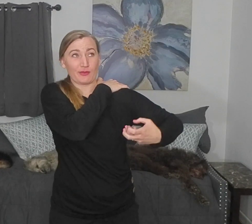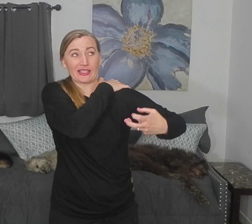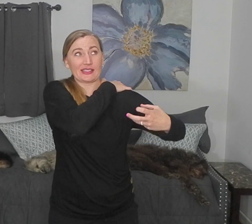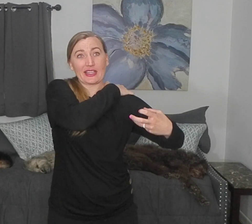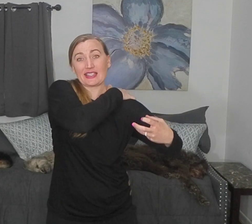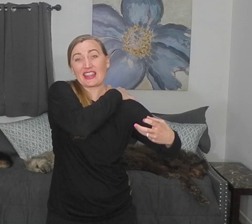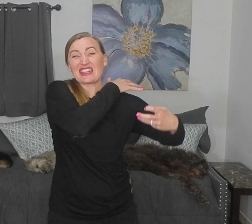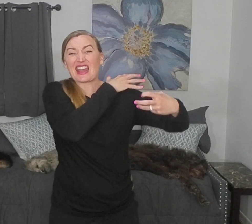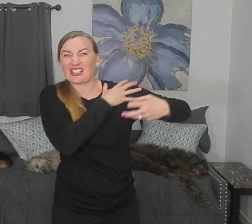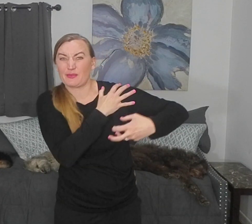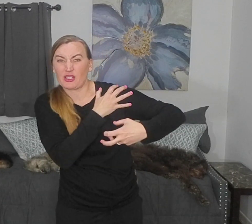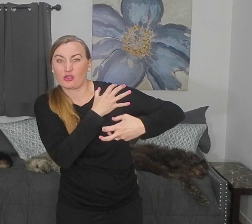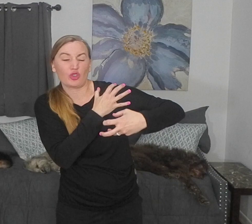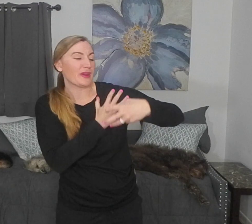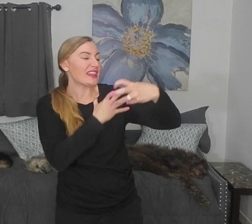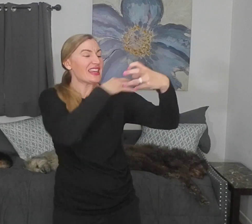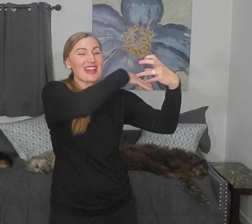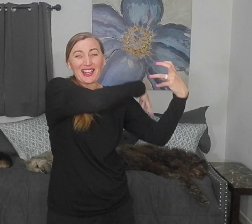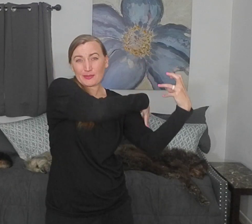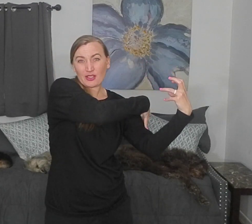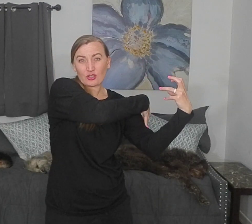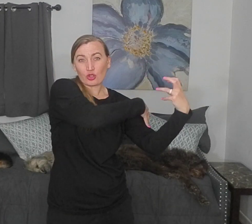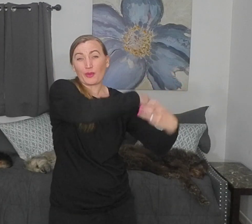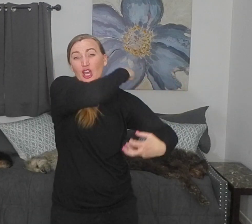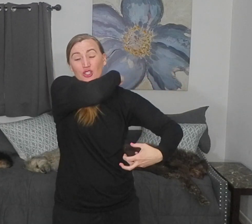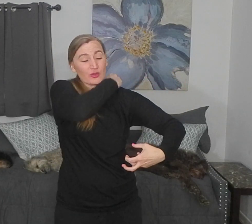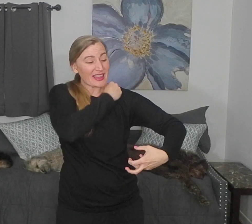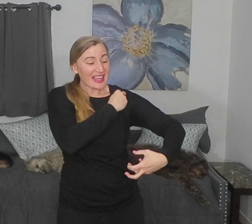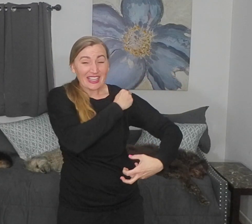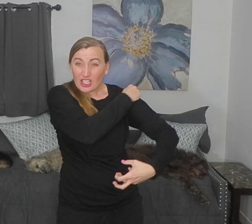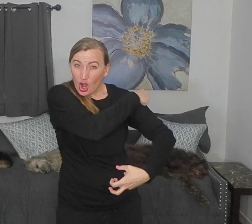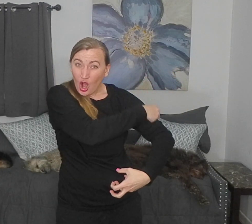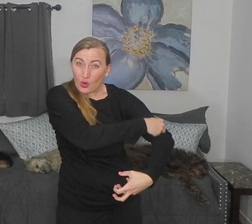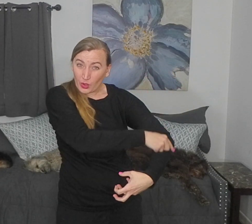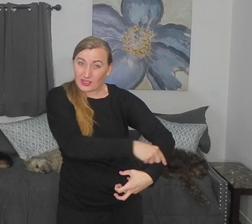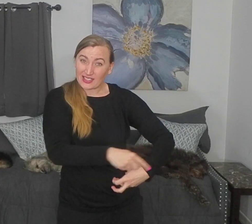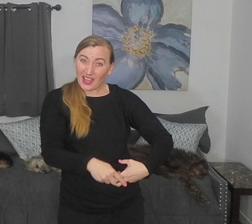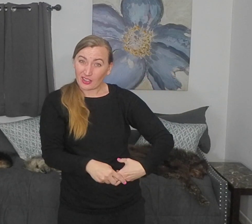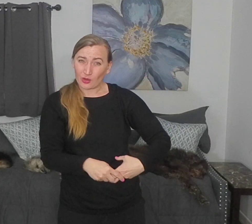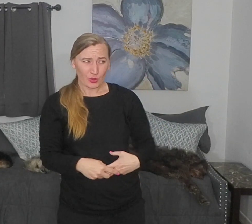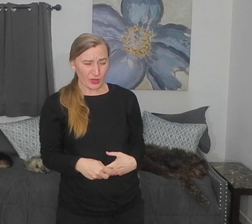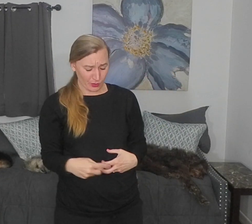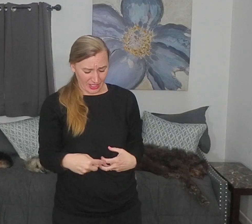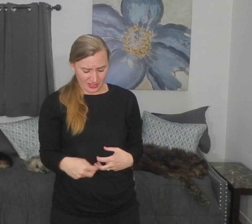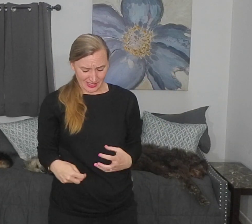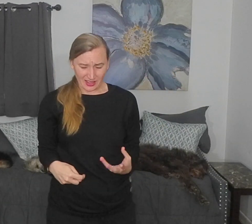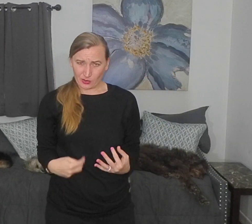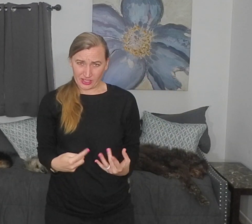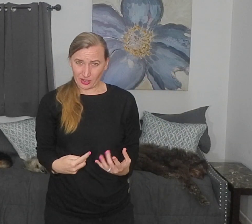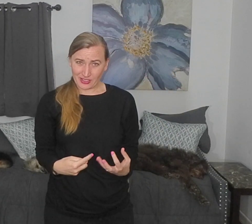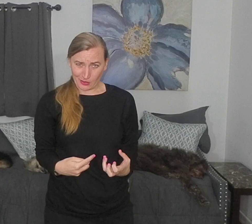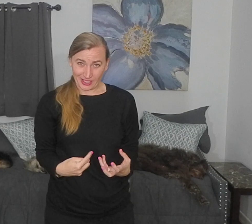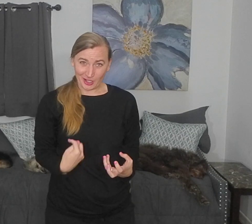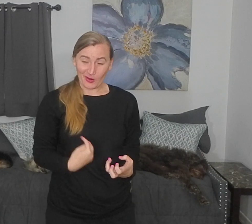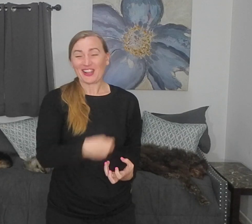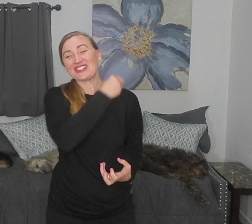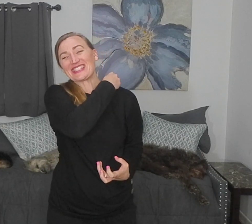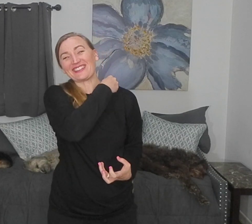you might say, to the next muscle group and the next muscle group so that they can all work together. When we reach, it's not like we start down here, right? We start